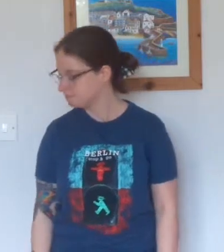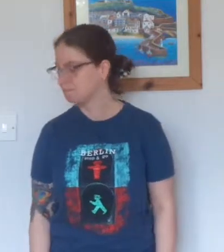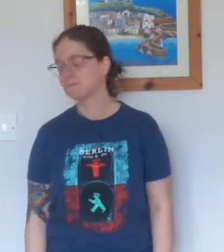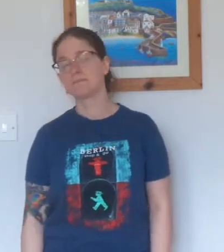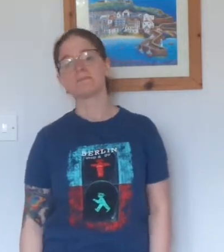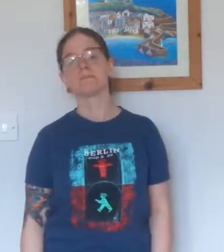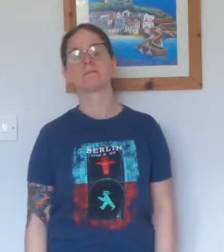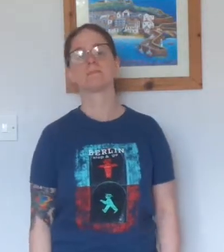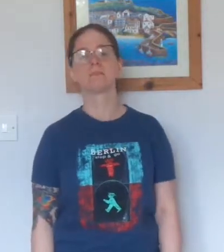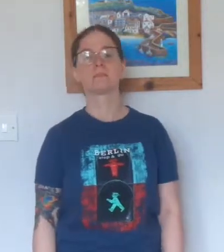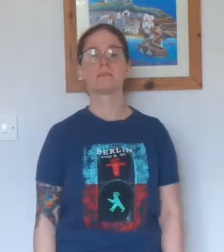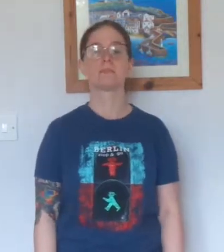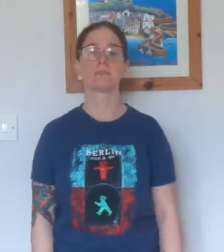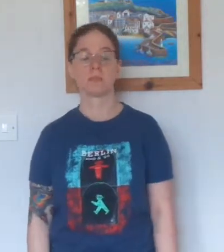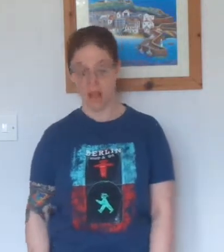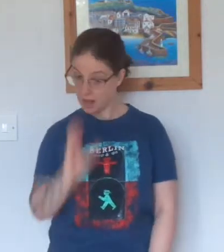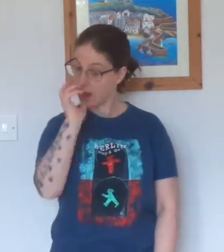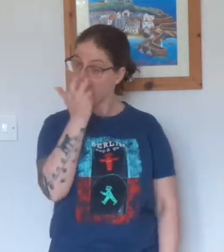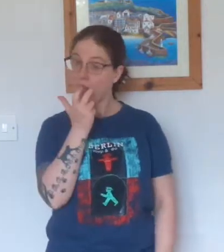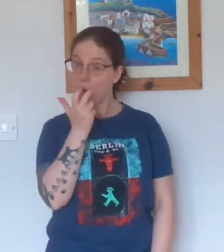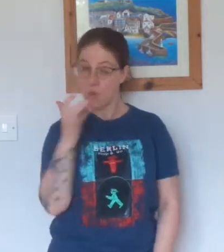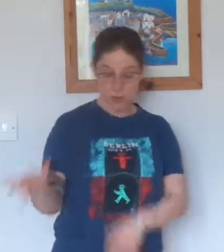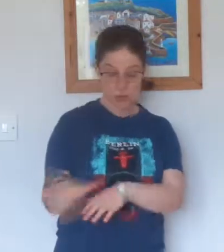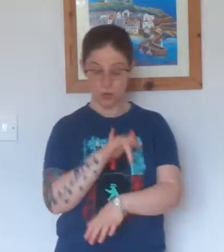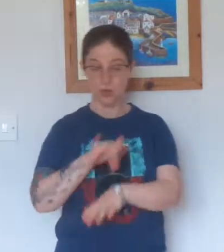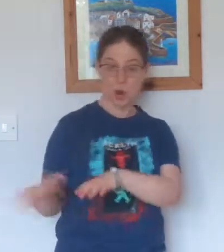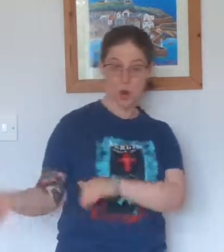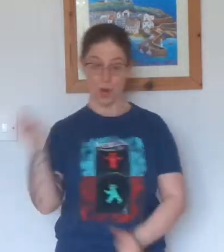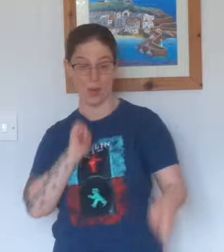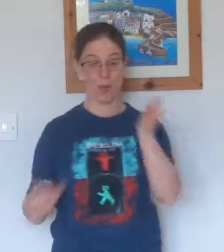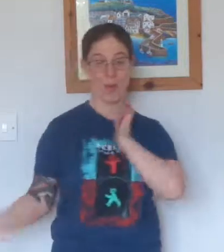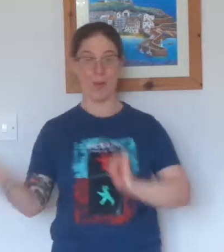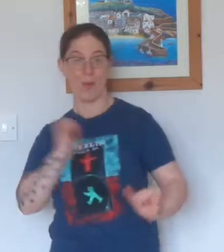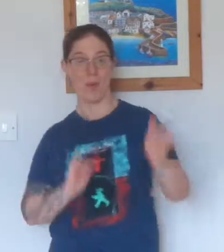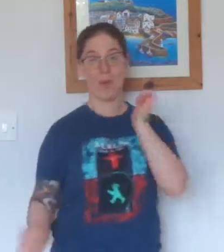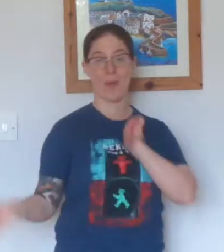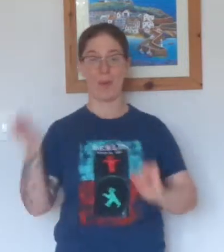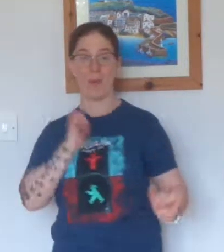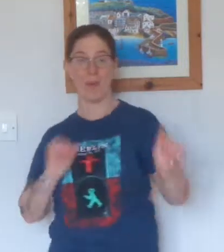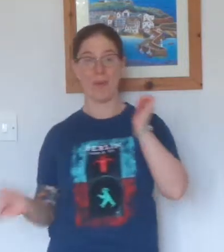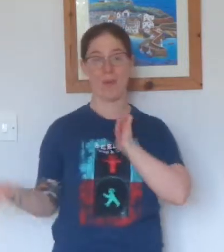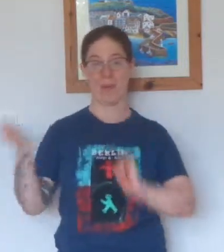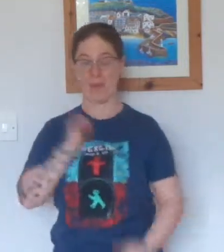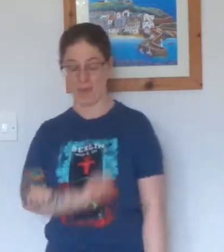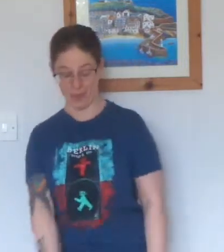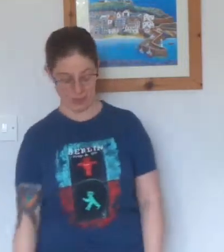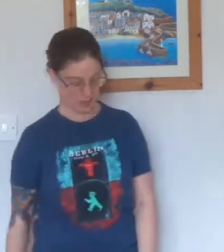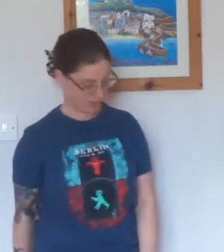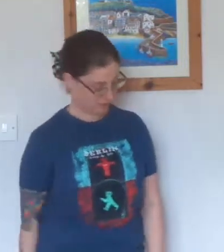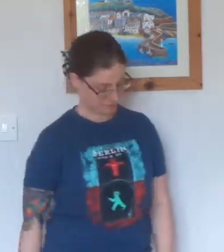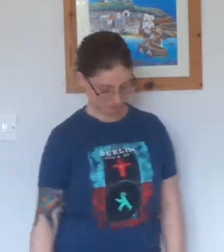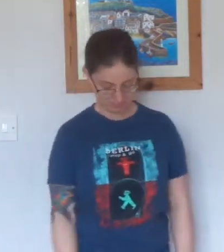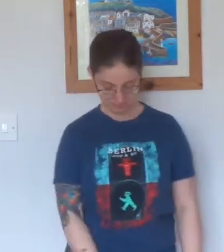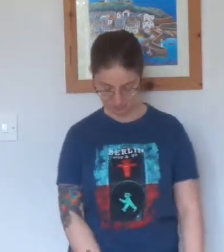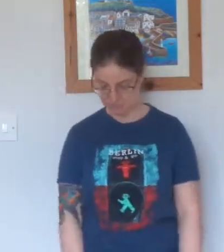Like a clown I put on a show, and claim it real